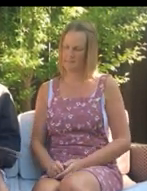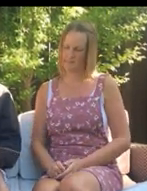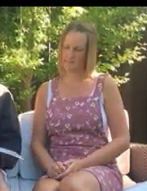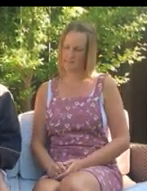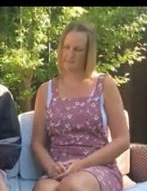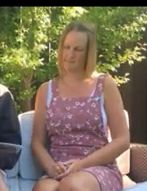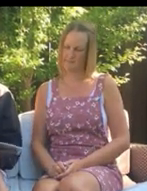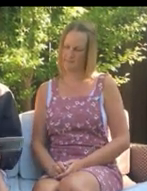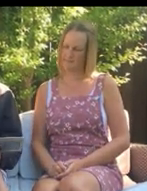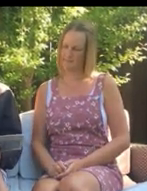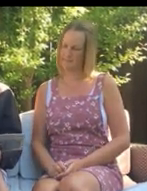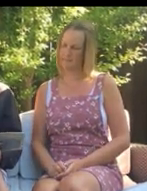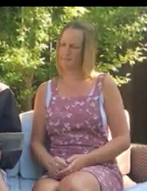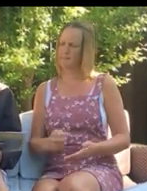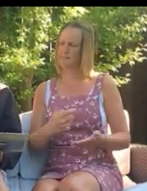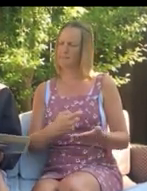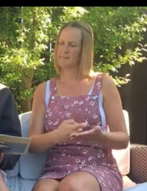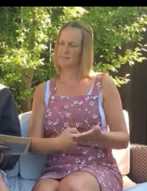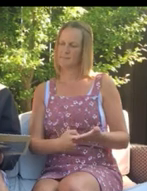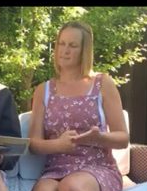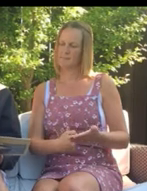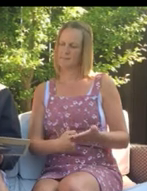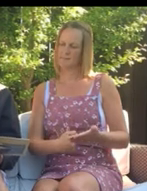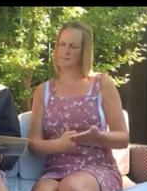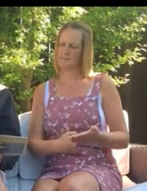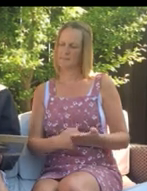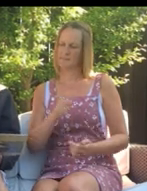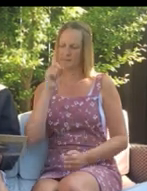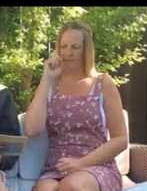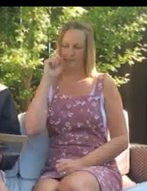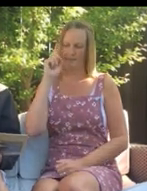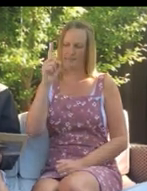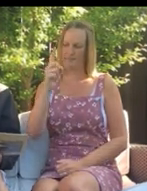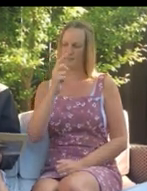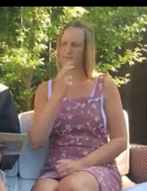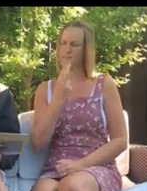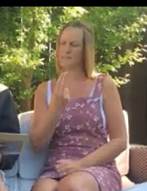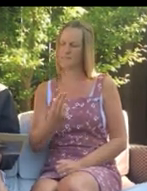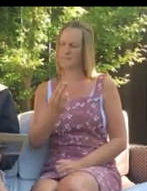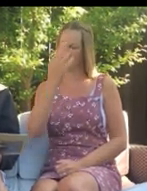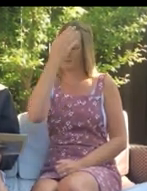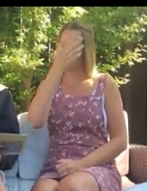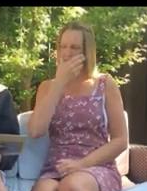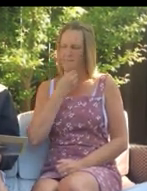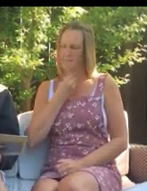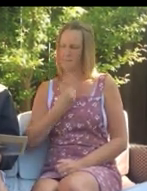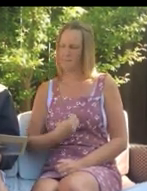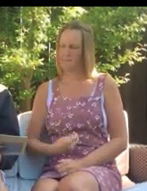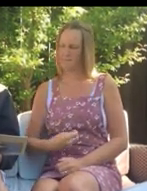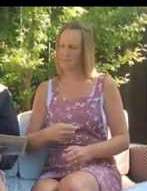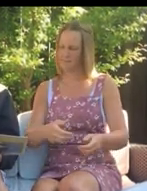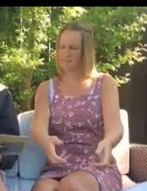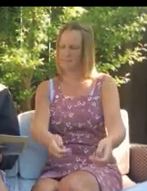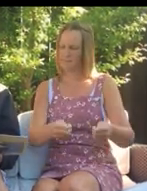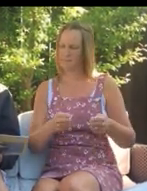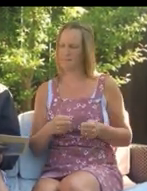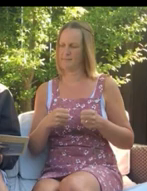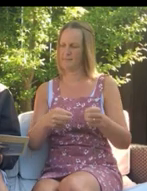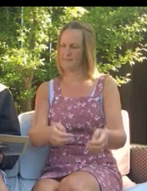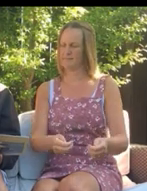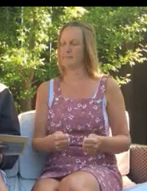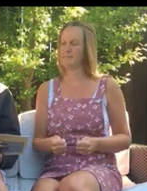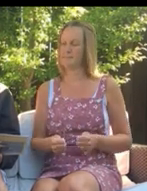stranger. While Rags has been alone on guard, he's seen two pirate ships row to land.